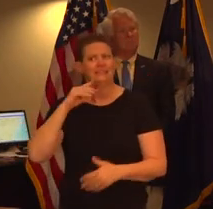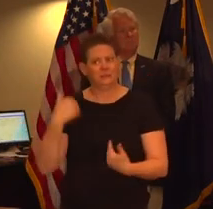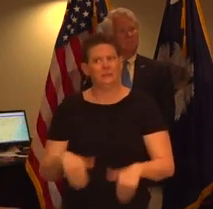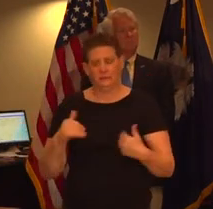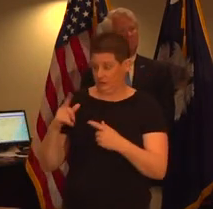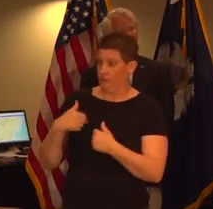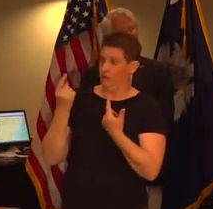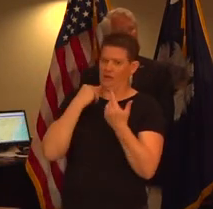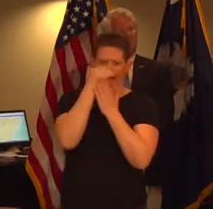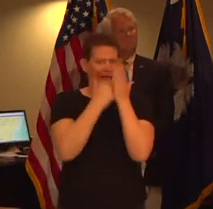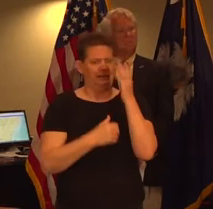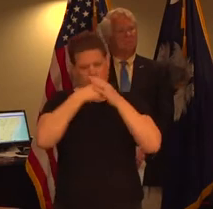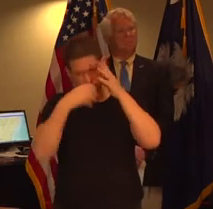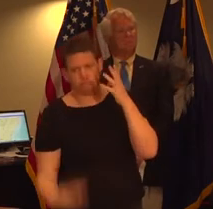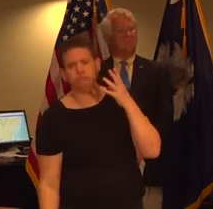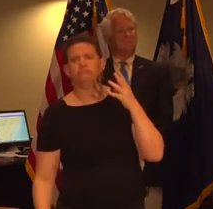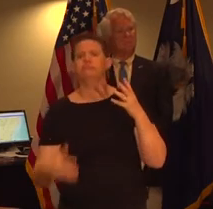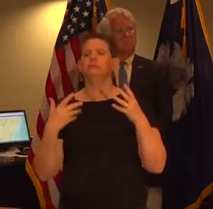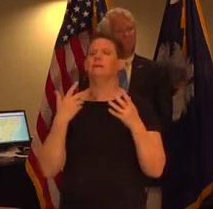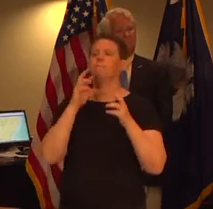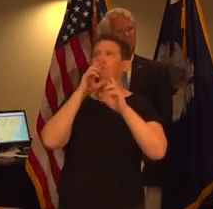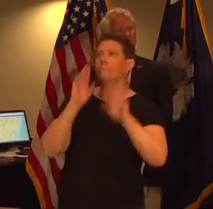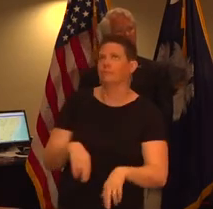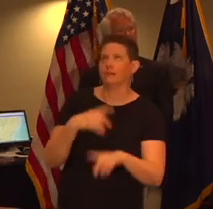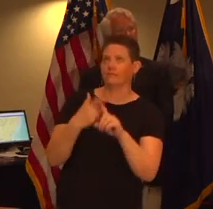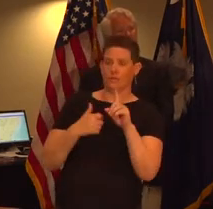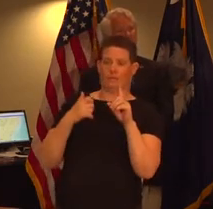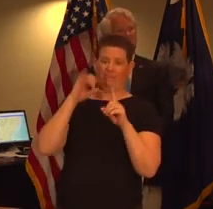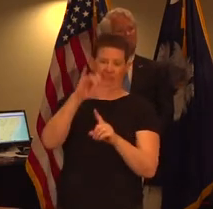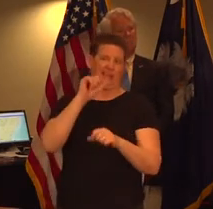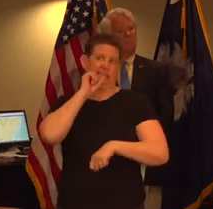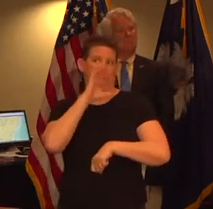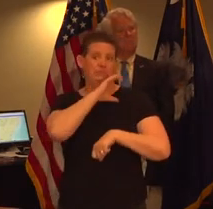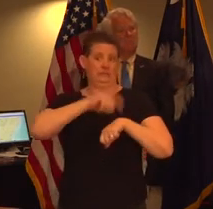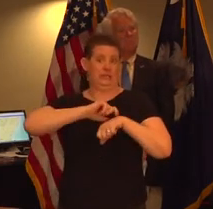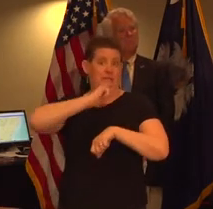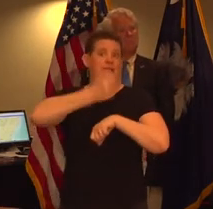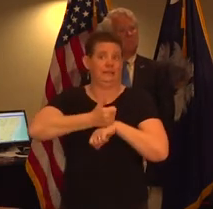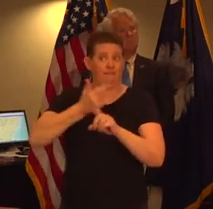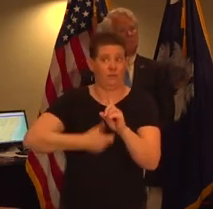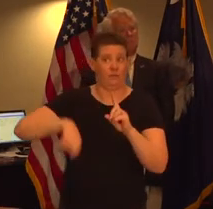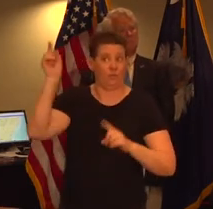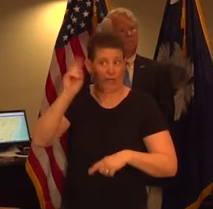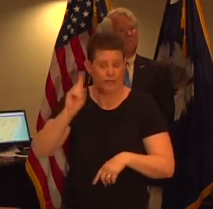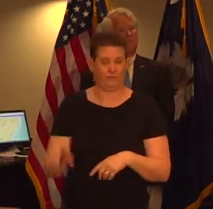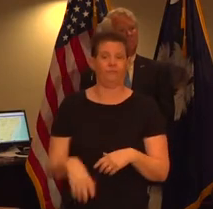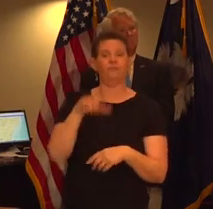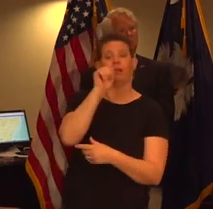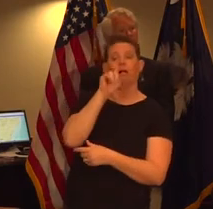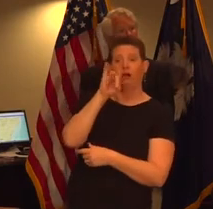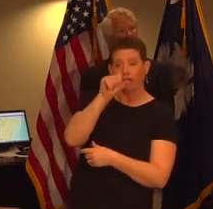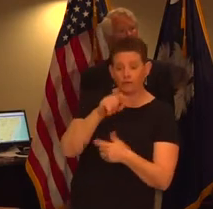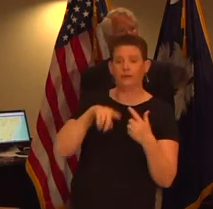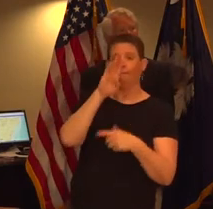is the list is growing we've had responses of setting aside senior times for shopping from the following aldi